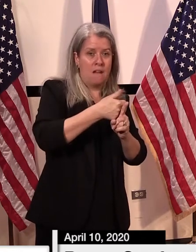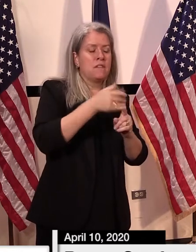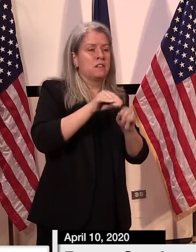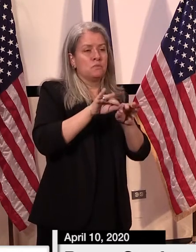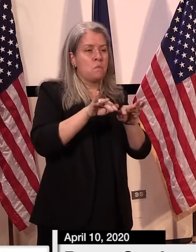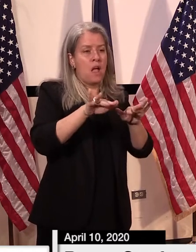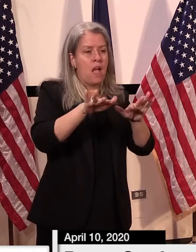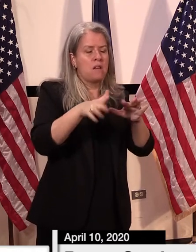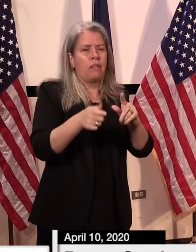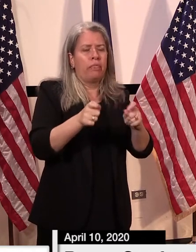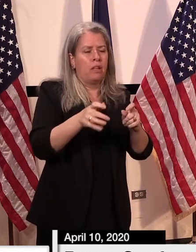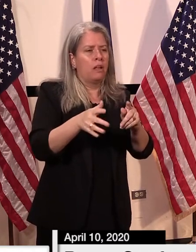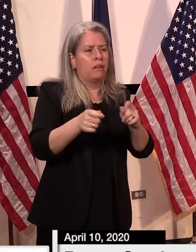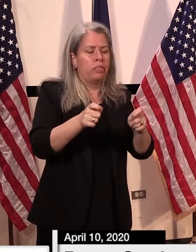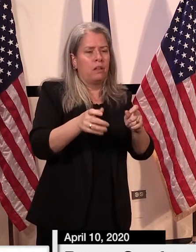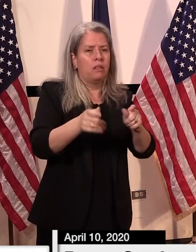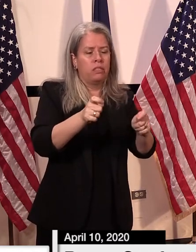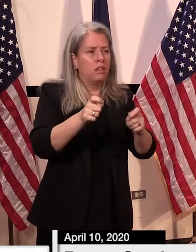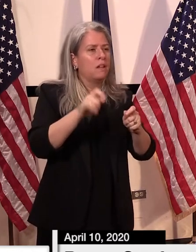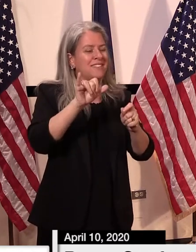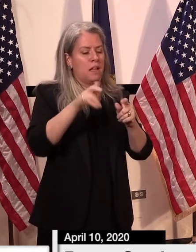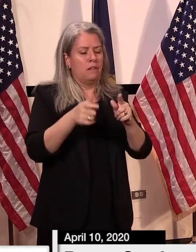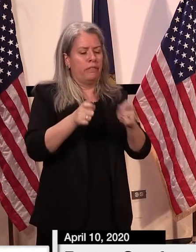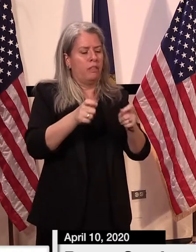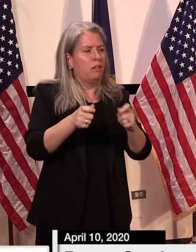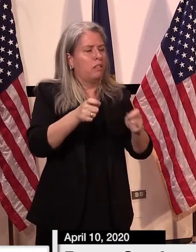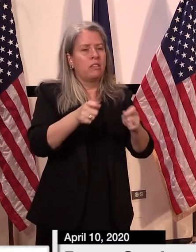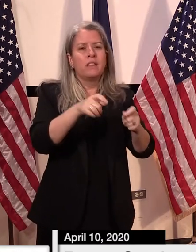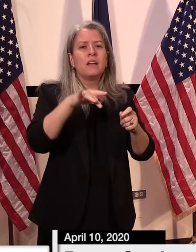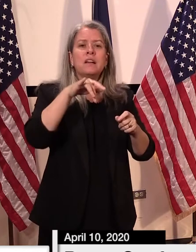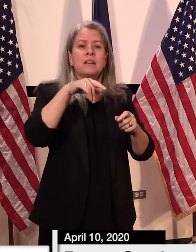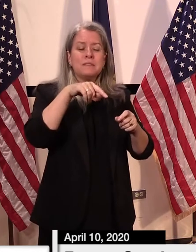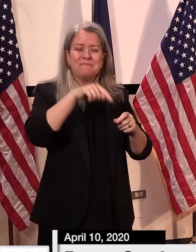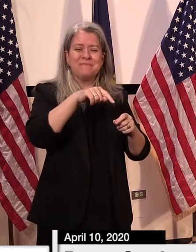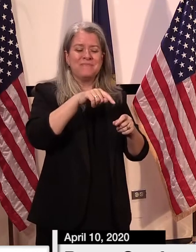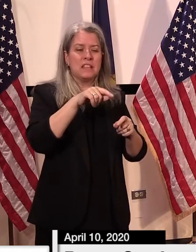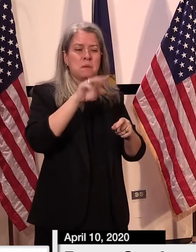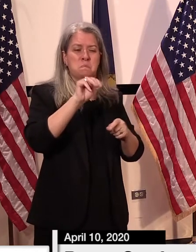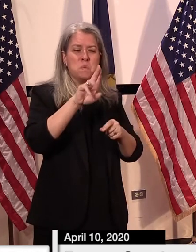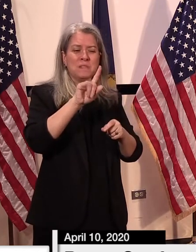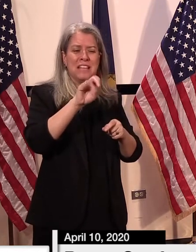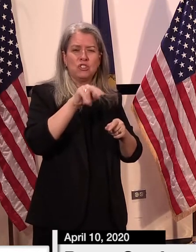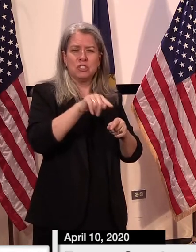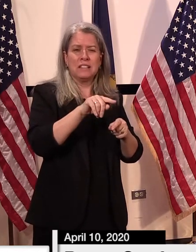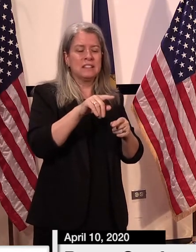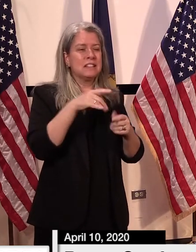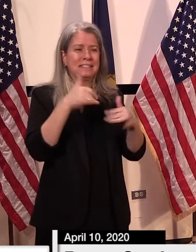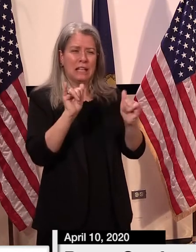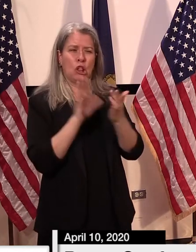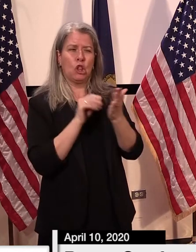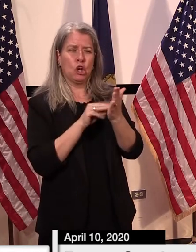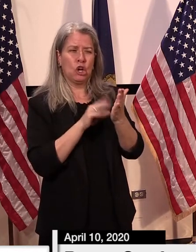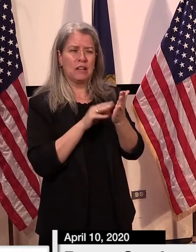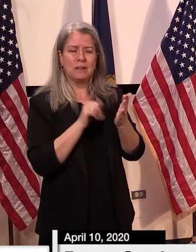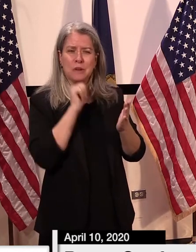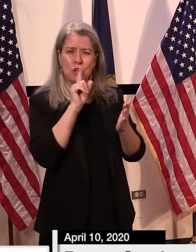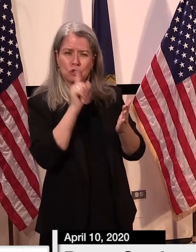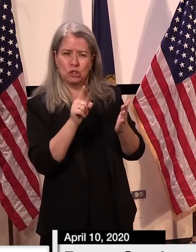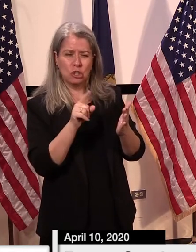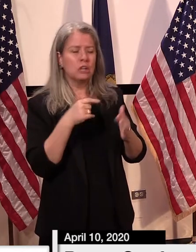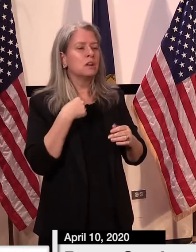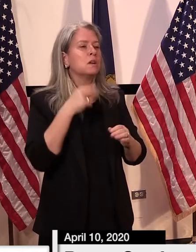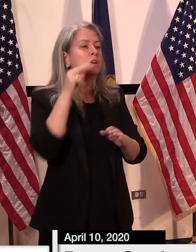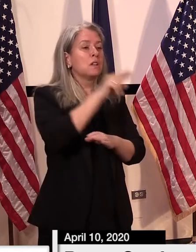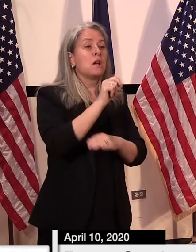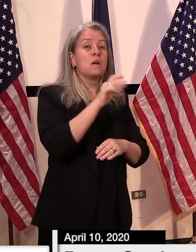concerned about and i think that's because of experience with prior coronaviruses that have affected humans that